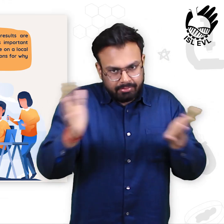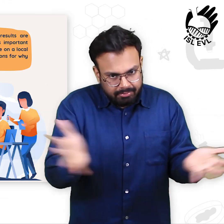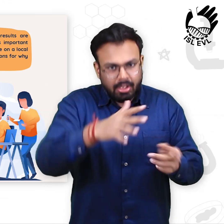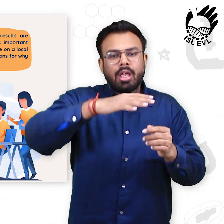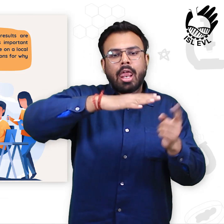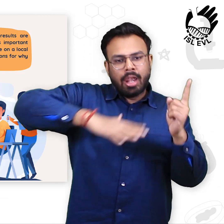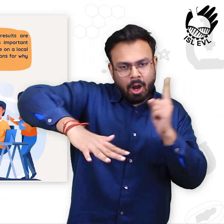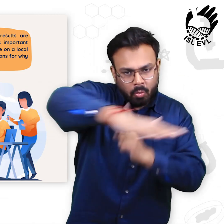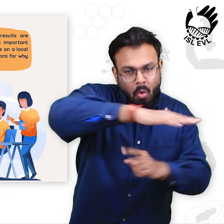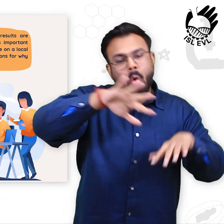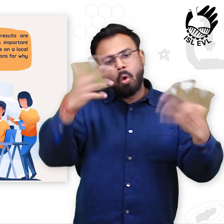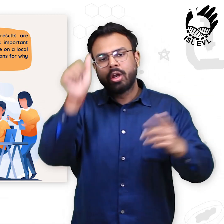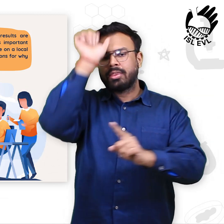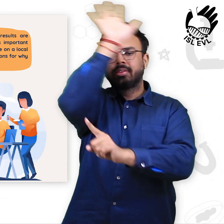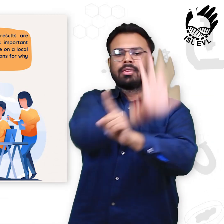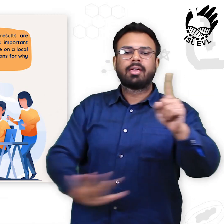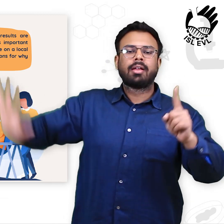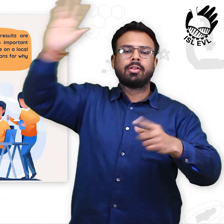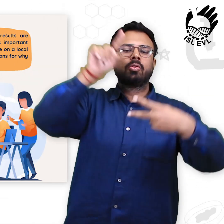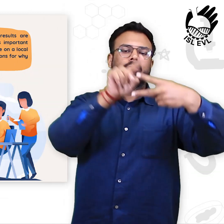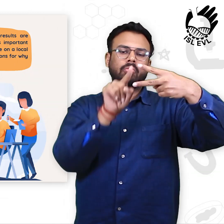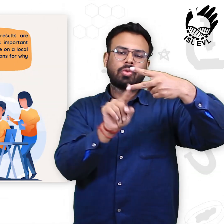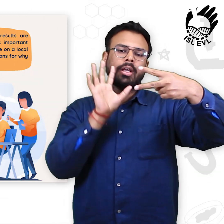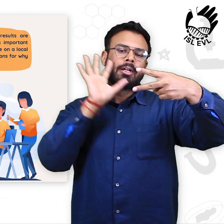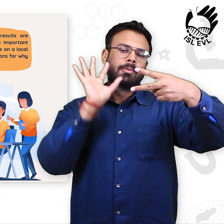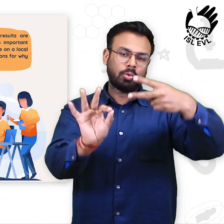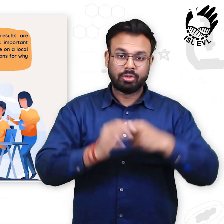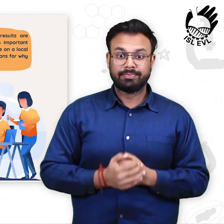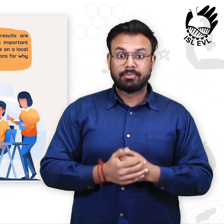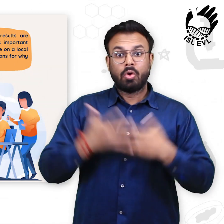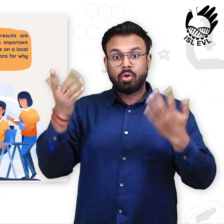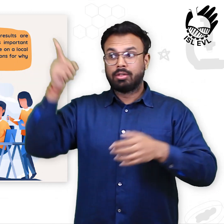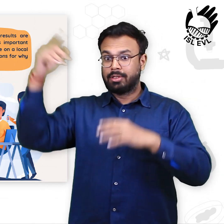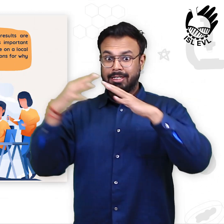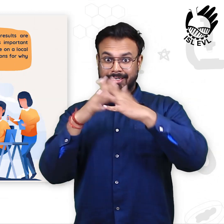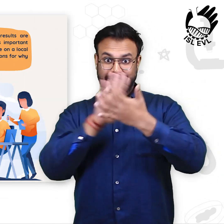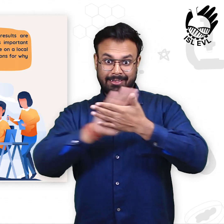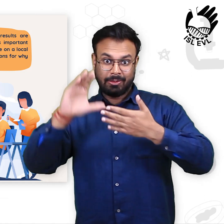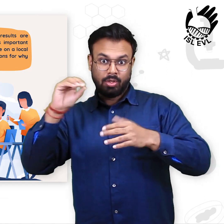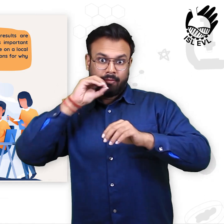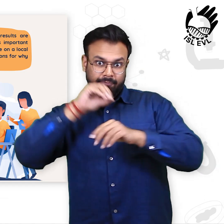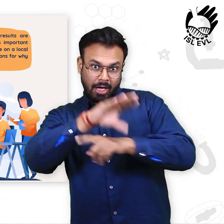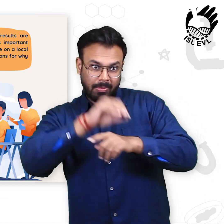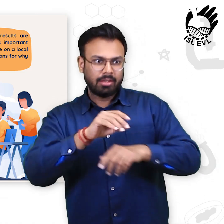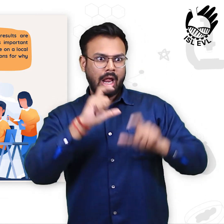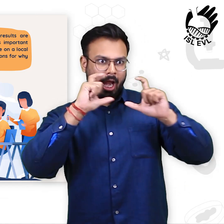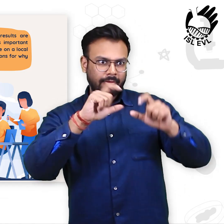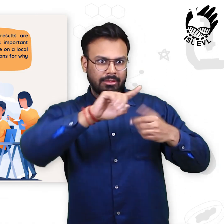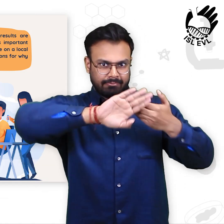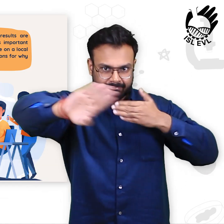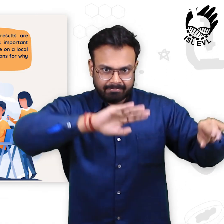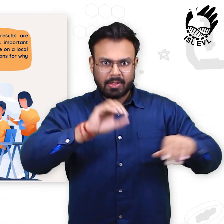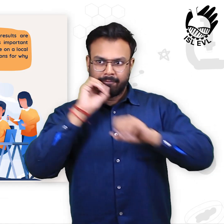in practice on a local and national level. They offer a number of